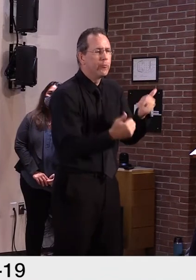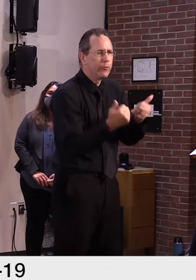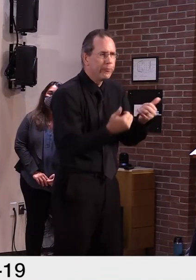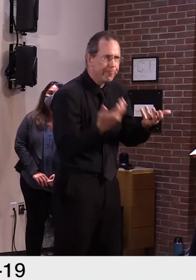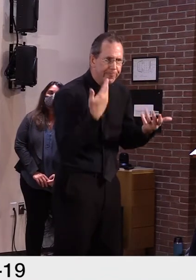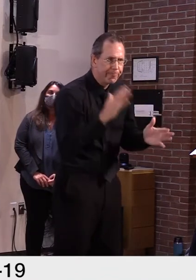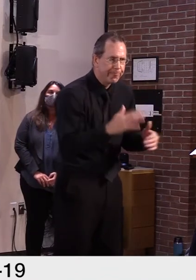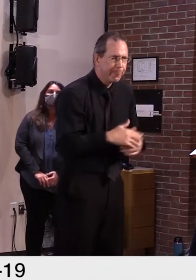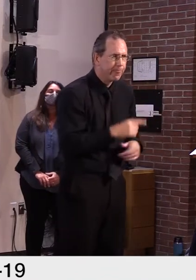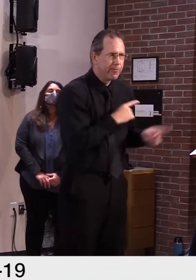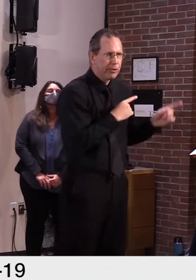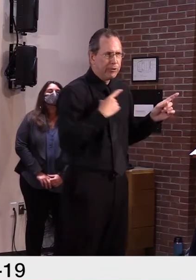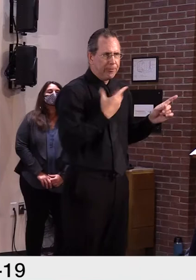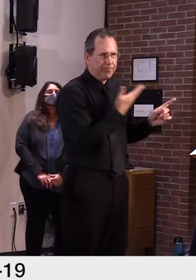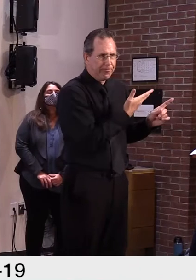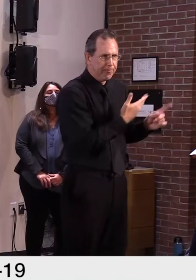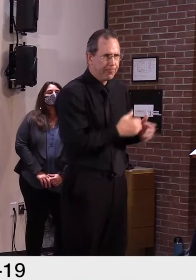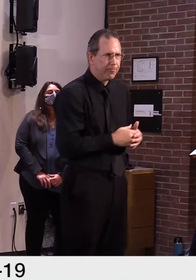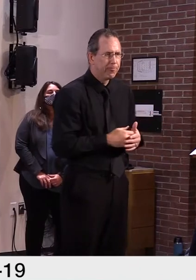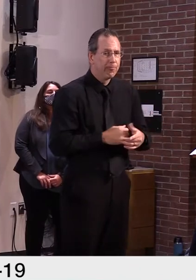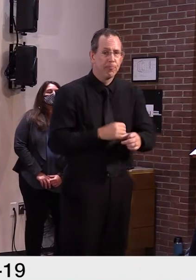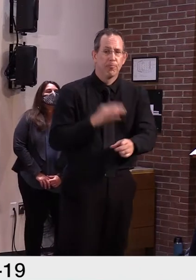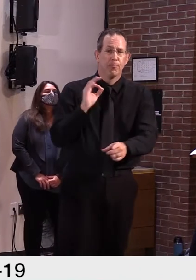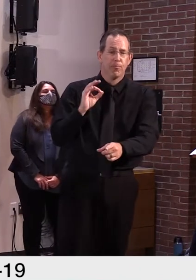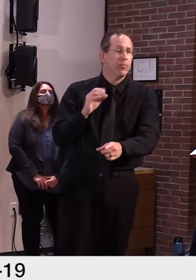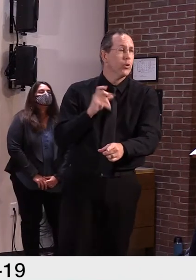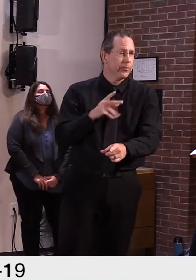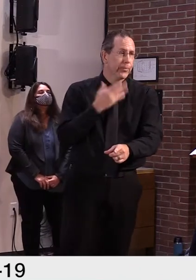so much. Wilson, the AP.